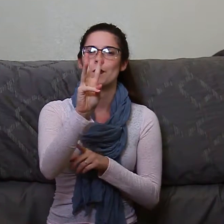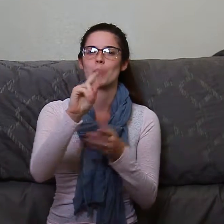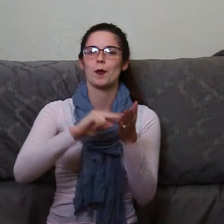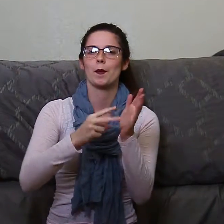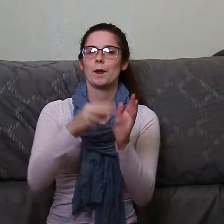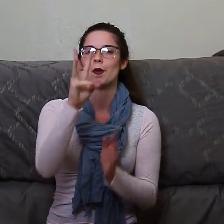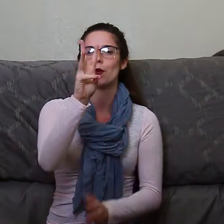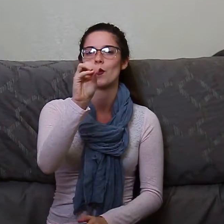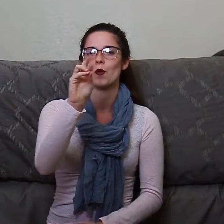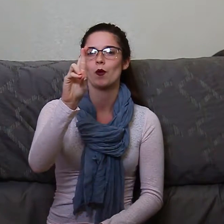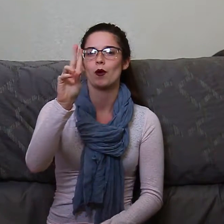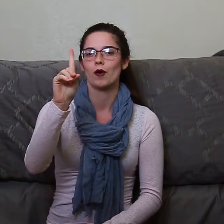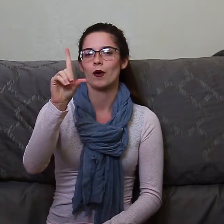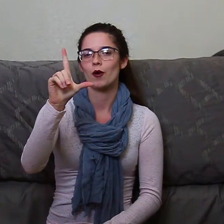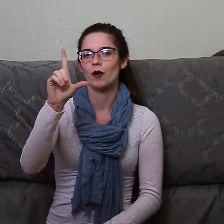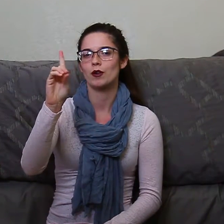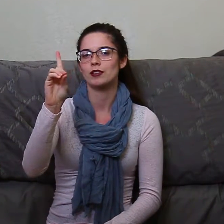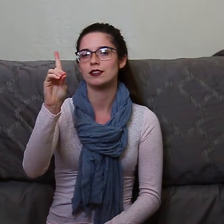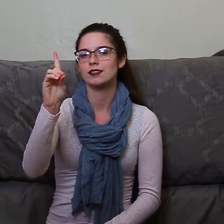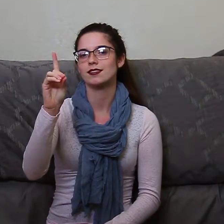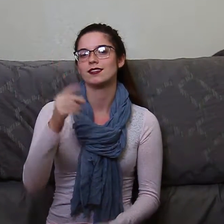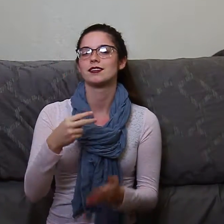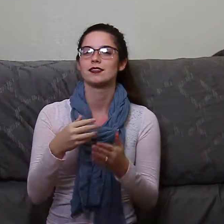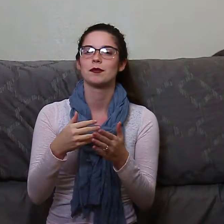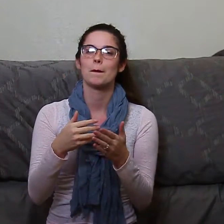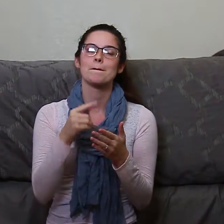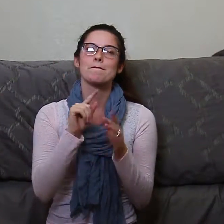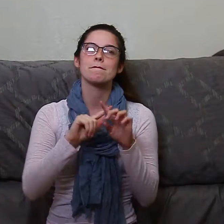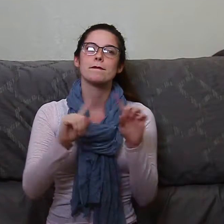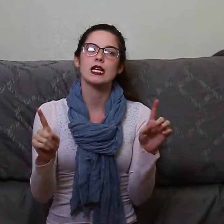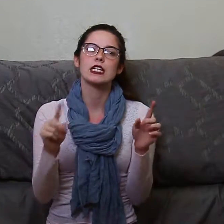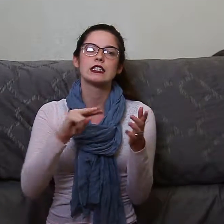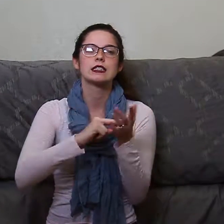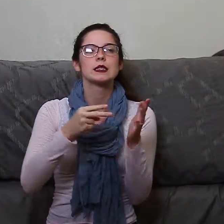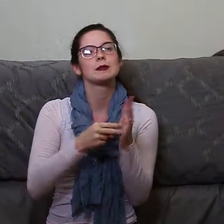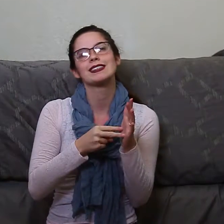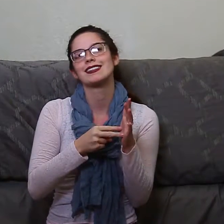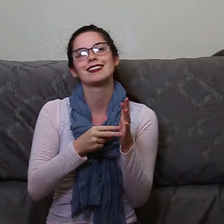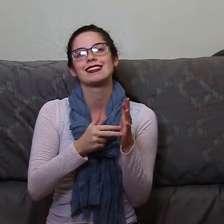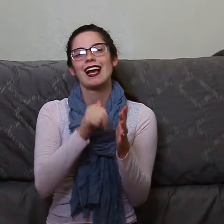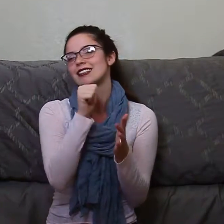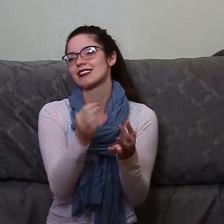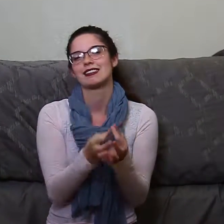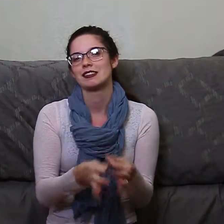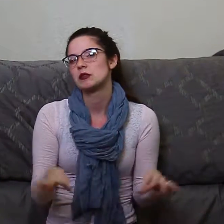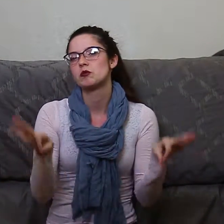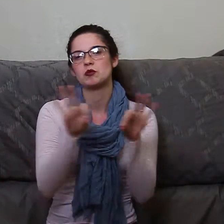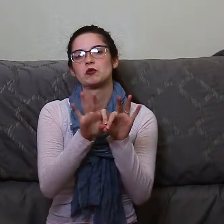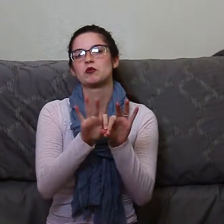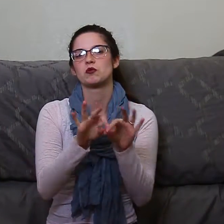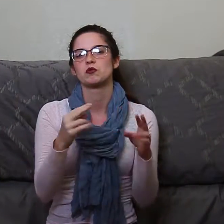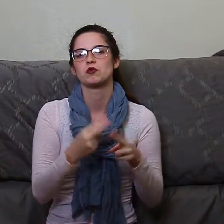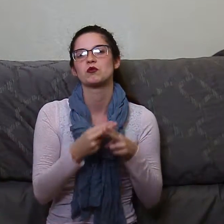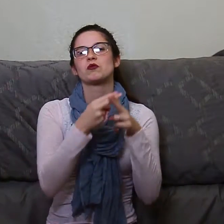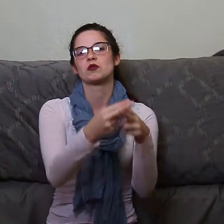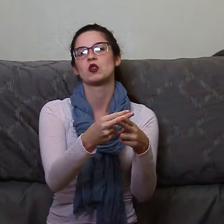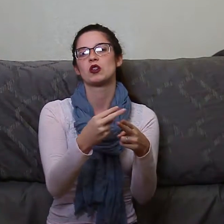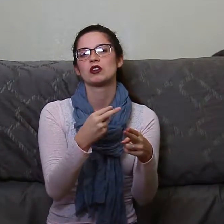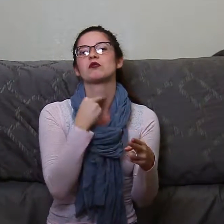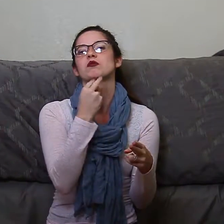an acronym that doesn't really have a meaning. And WGSN is part publishing platform, part fashion house, part research